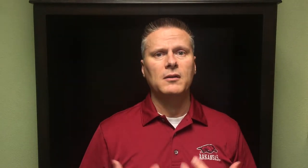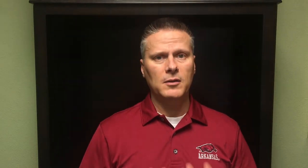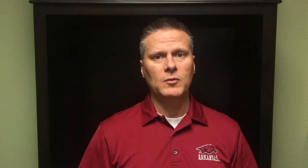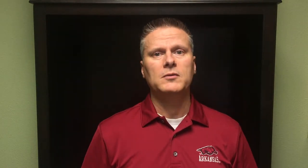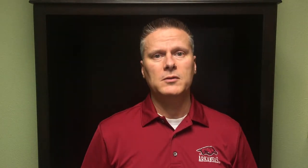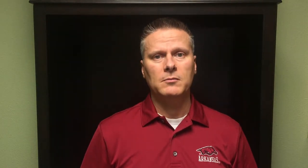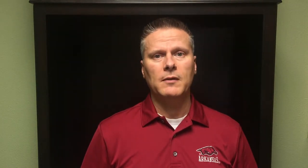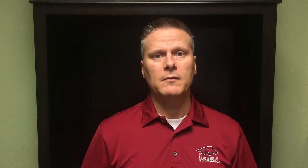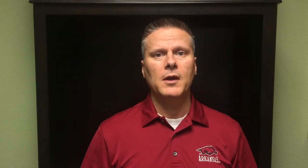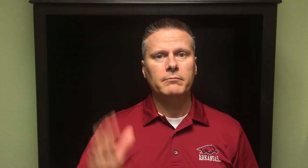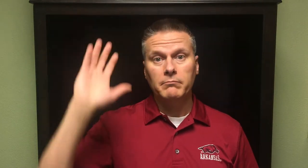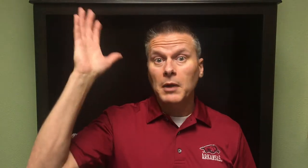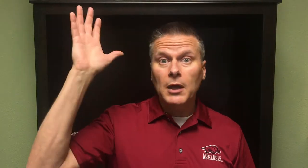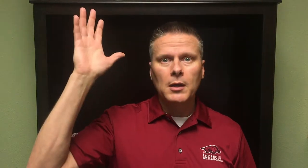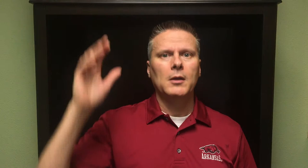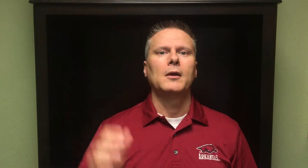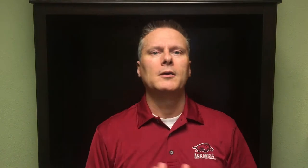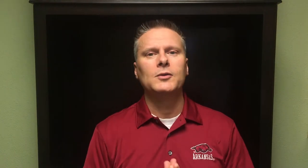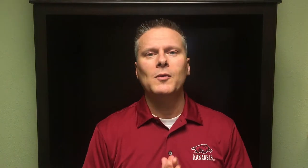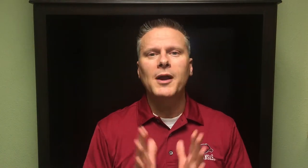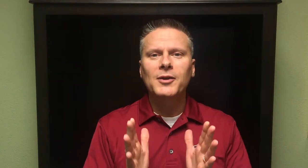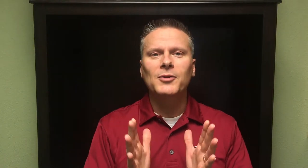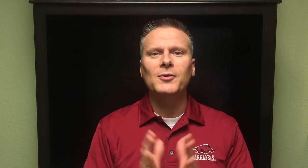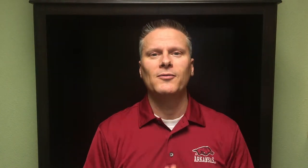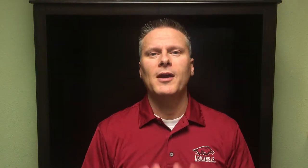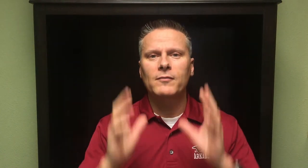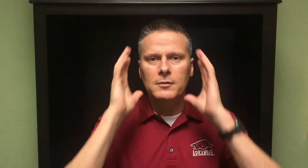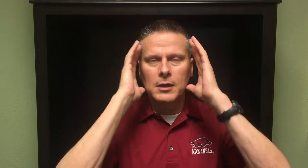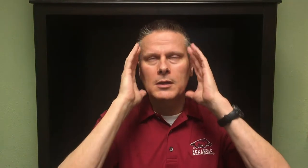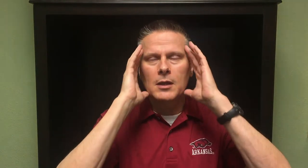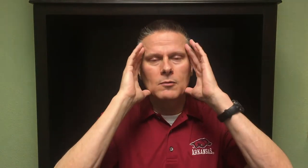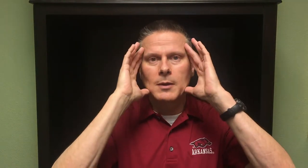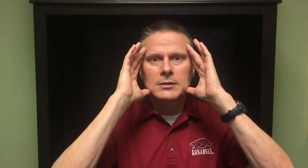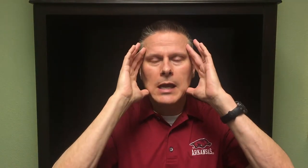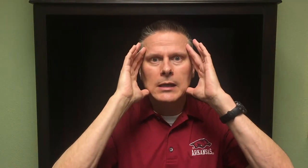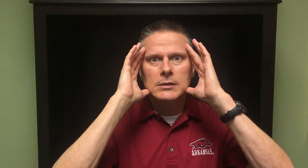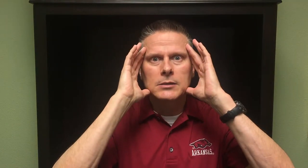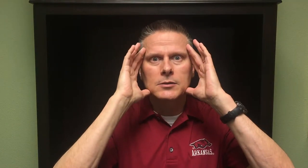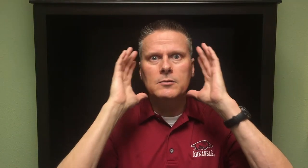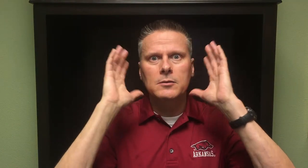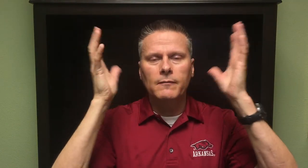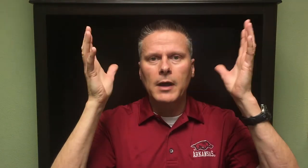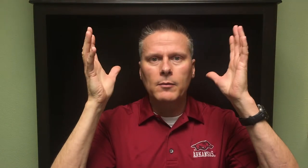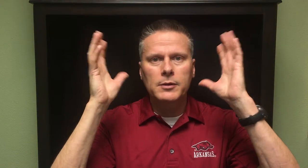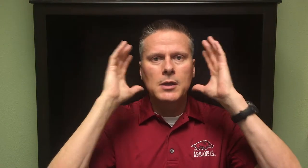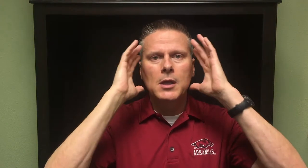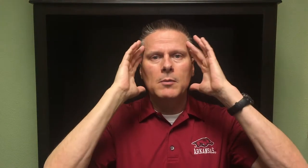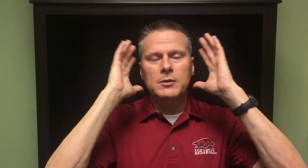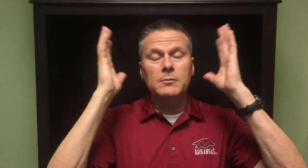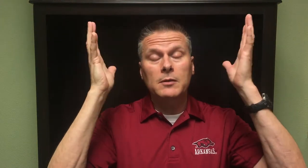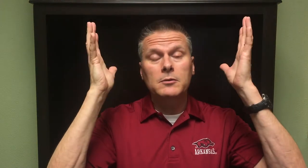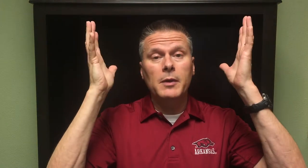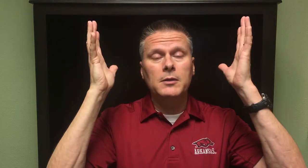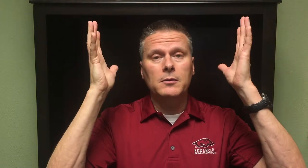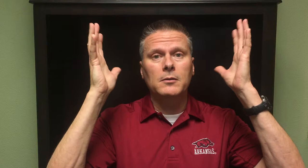and immune system after that? Me! So what I do, if I have anything with my sinuses, usually a virus, but sometimes it's